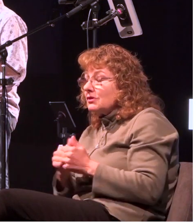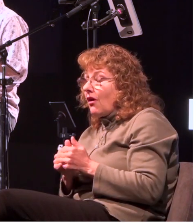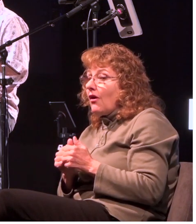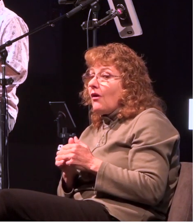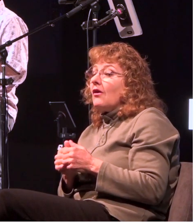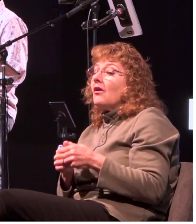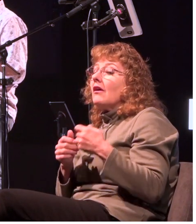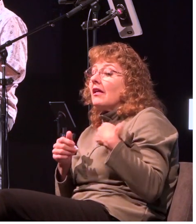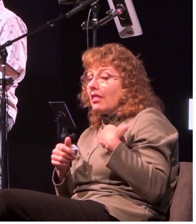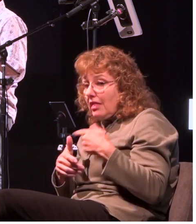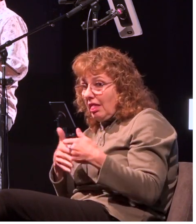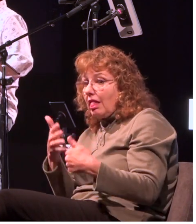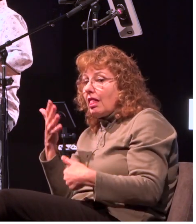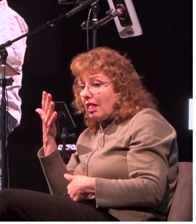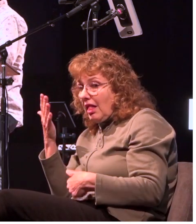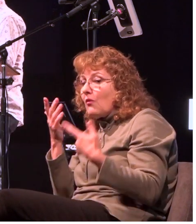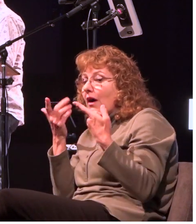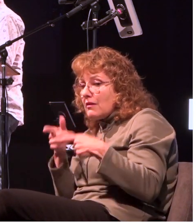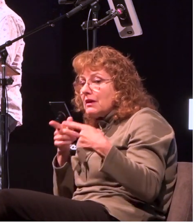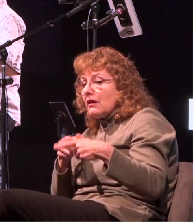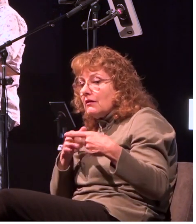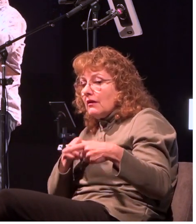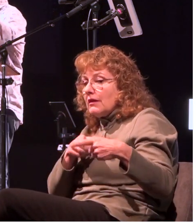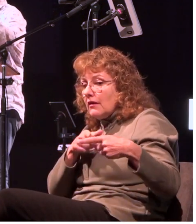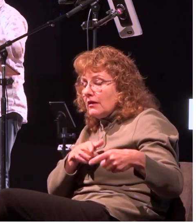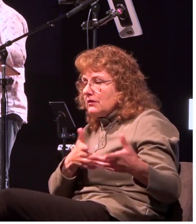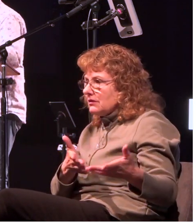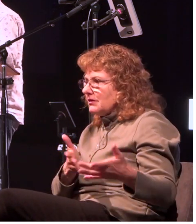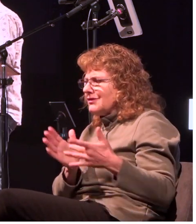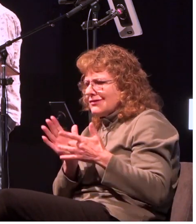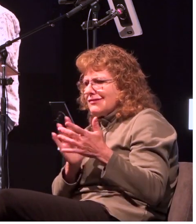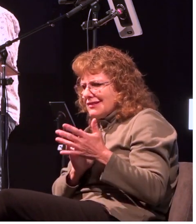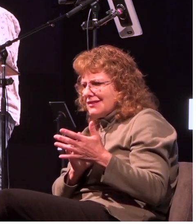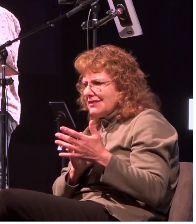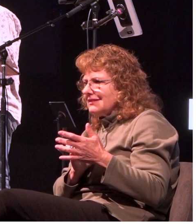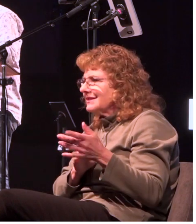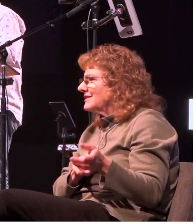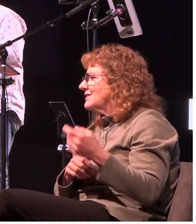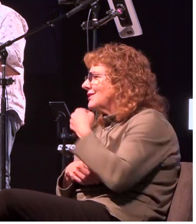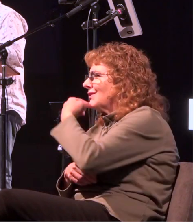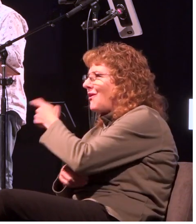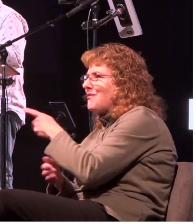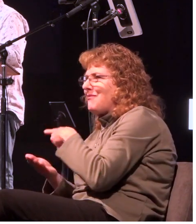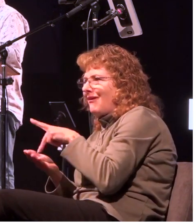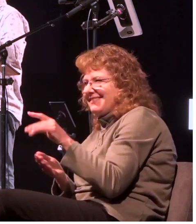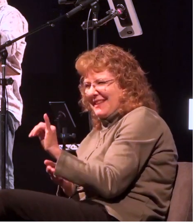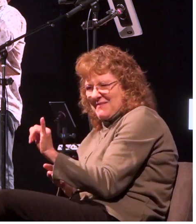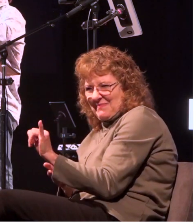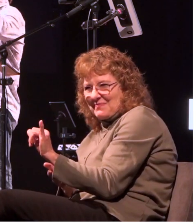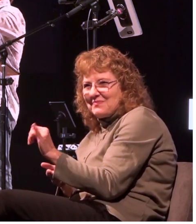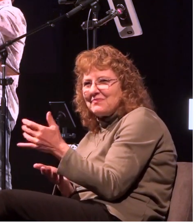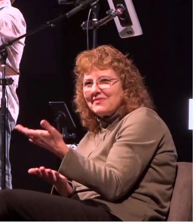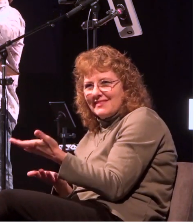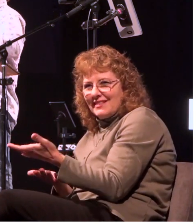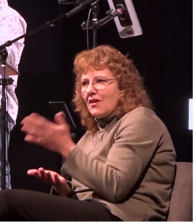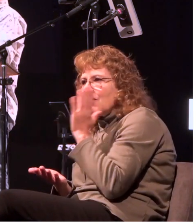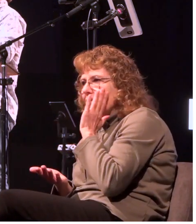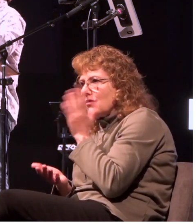go down and in the same way jesus has said that to paul he told him you're going to rome you're going to